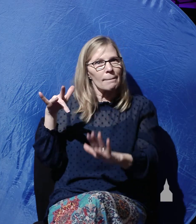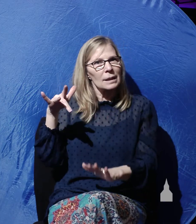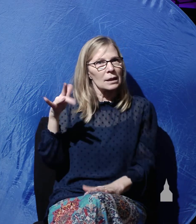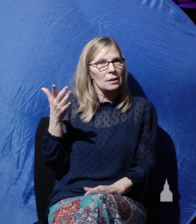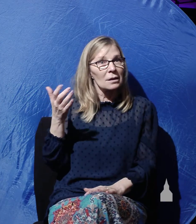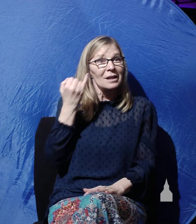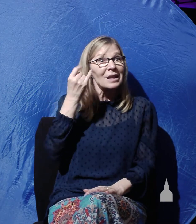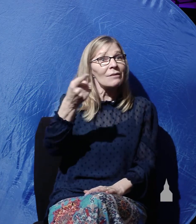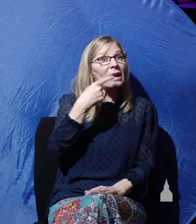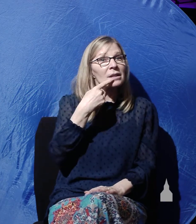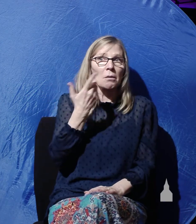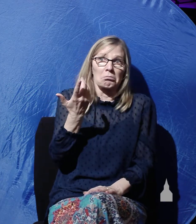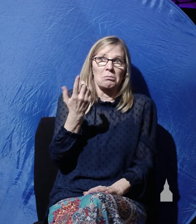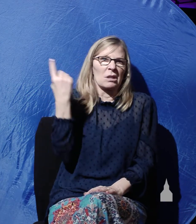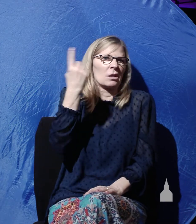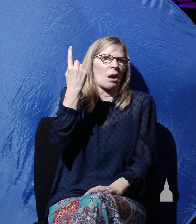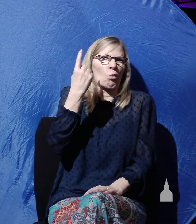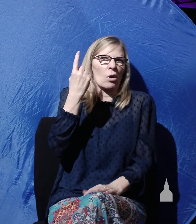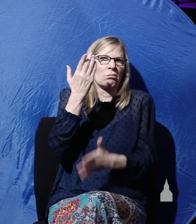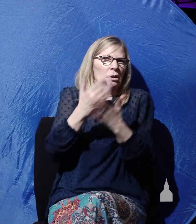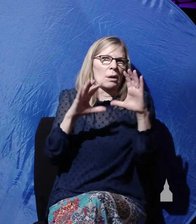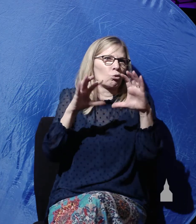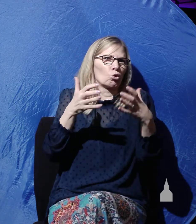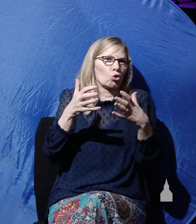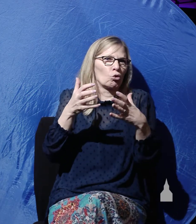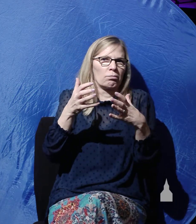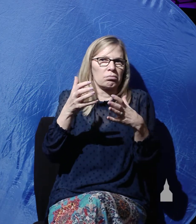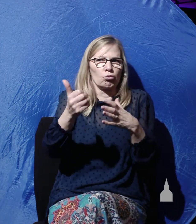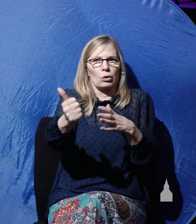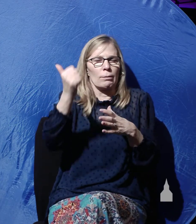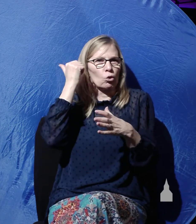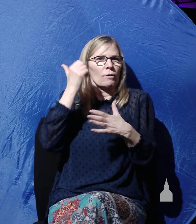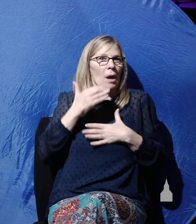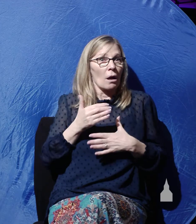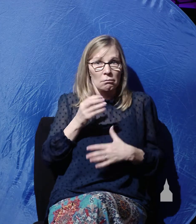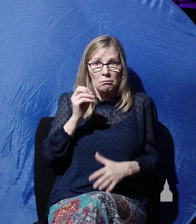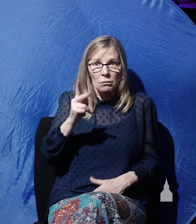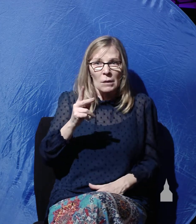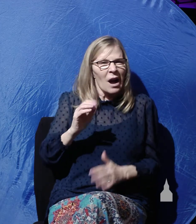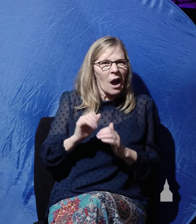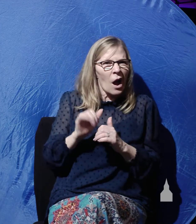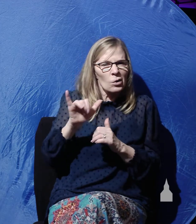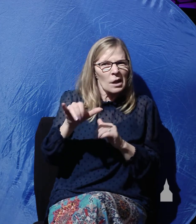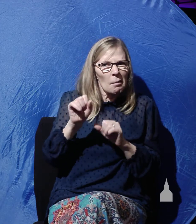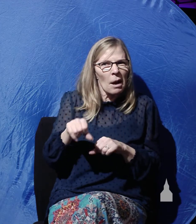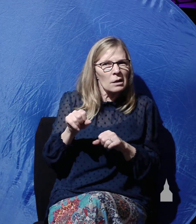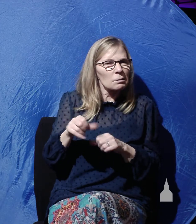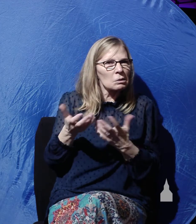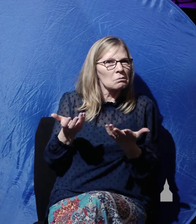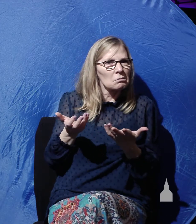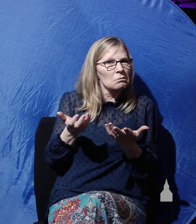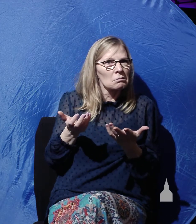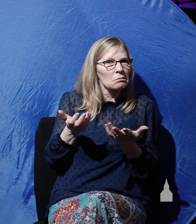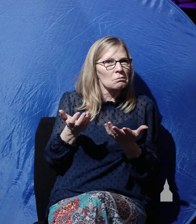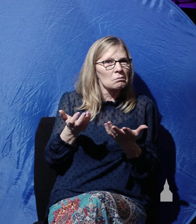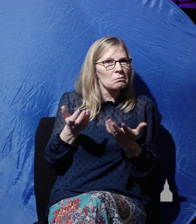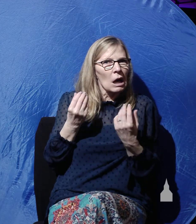they say, well, someone or some group removed Christ's body, then just ask them how that was even possible, since